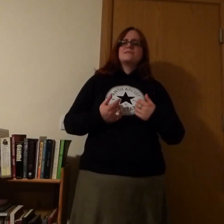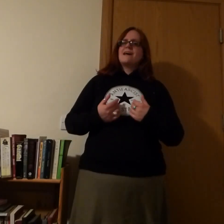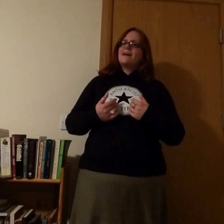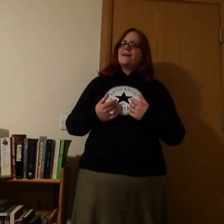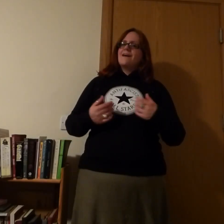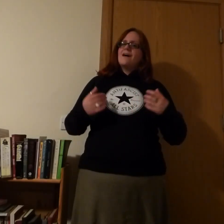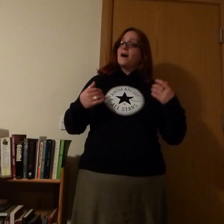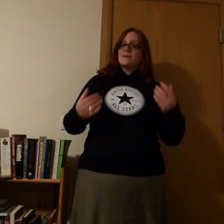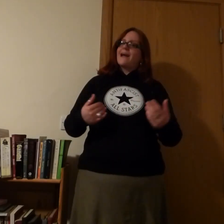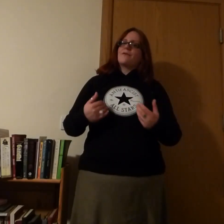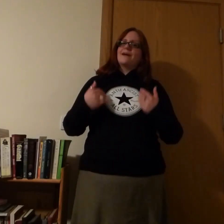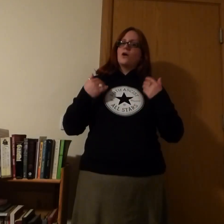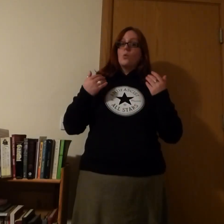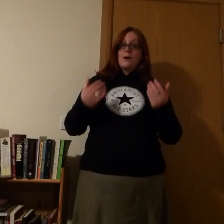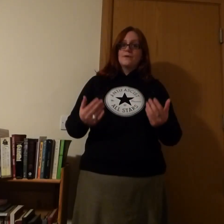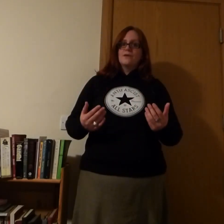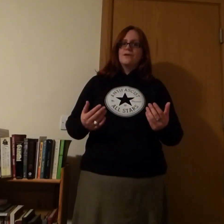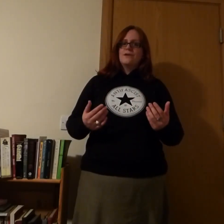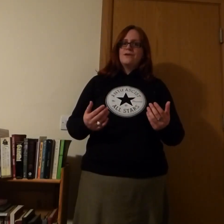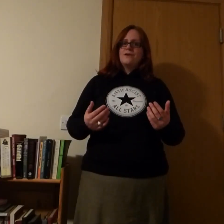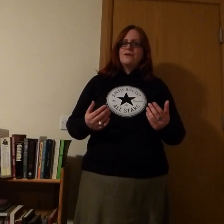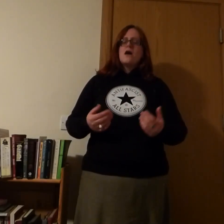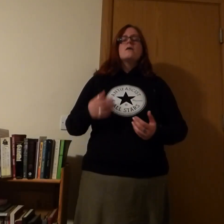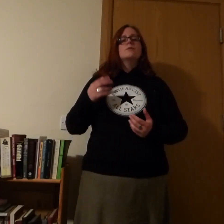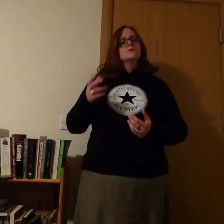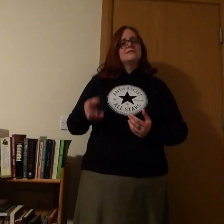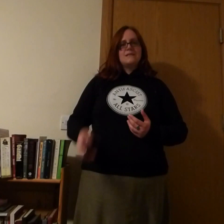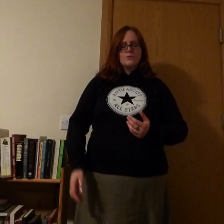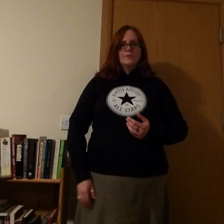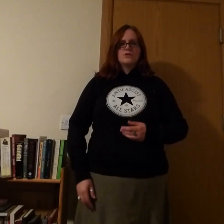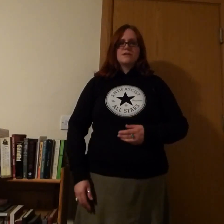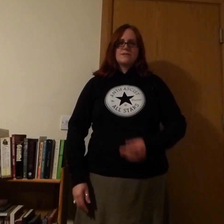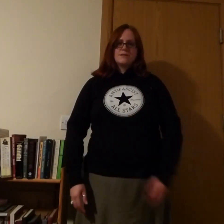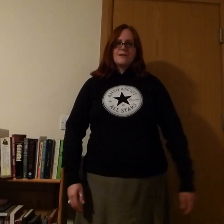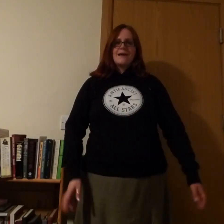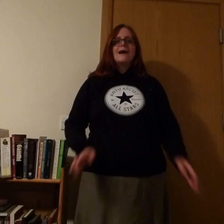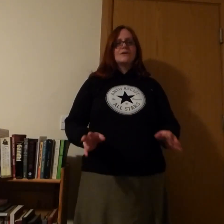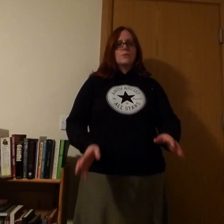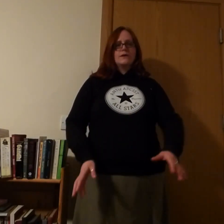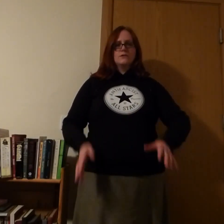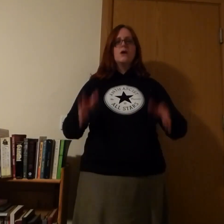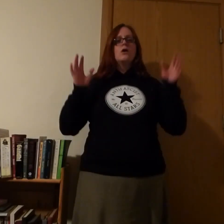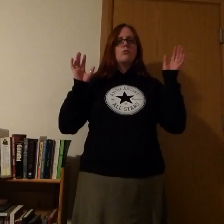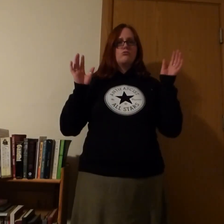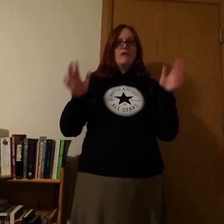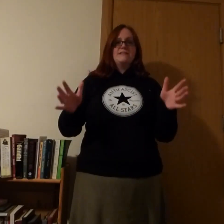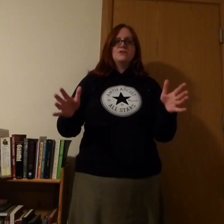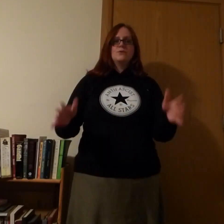say, I'm carrying a weapon. But we'll see your bullshit. And we'll raise you.